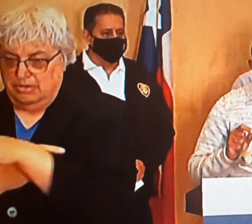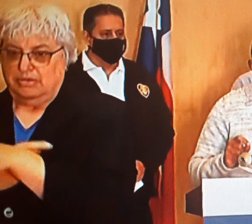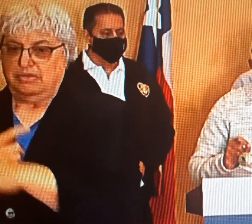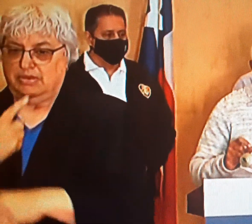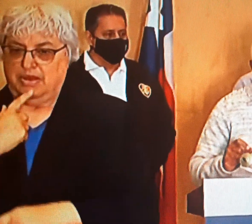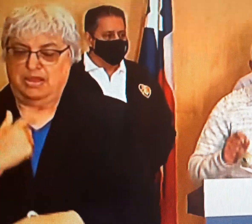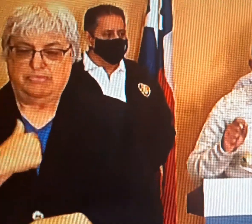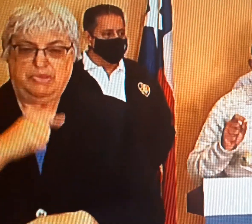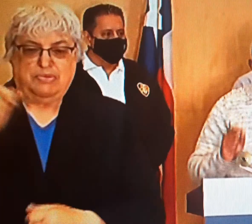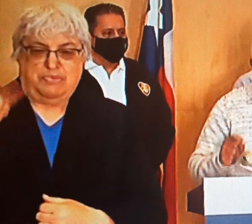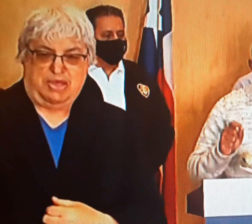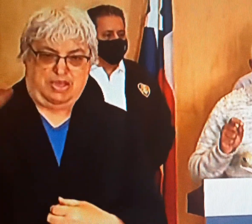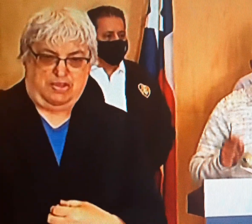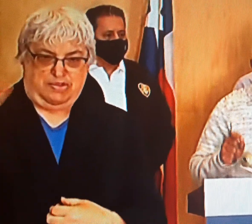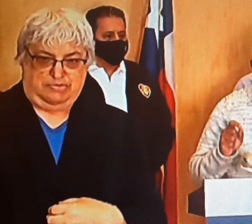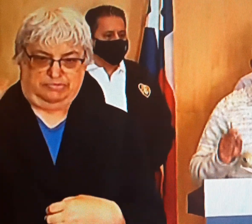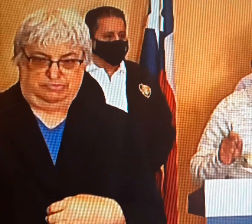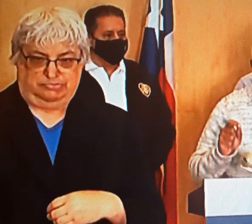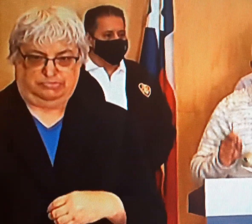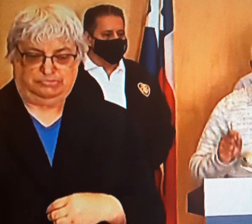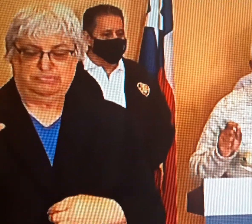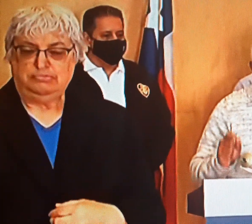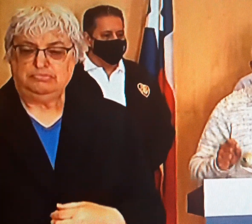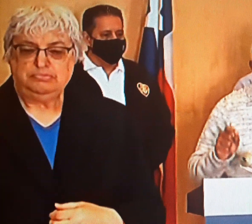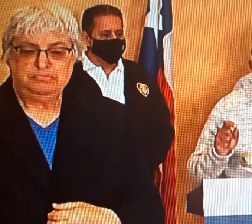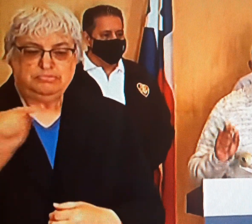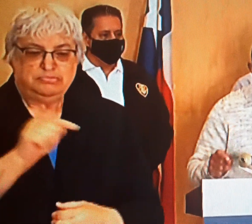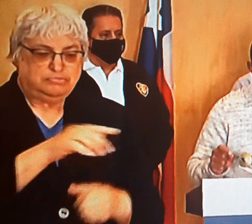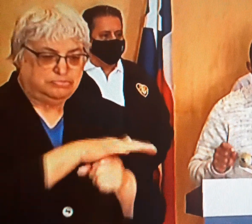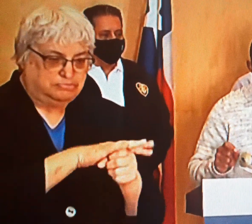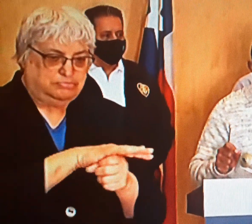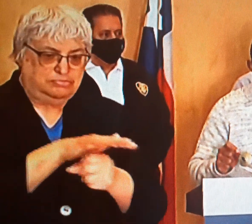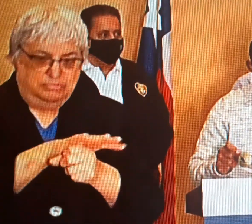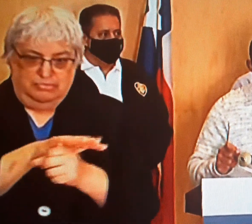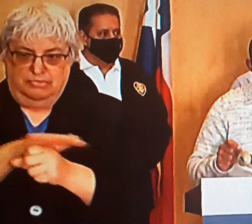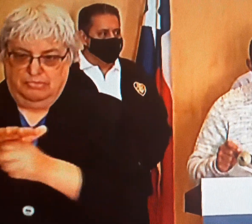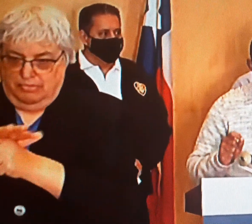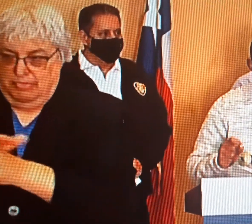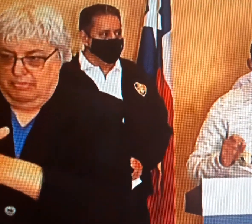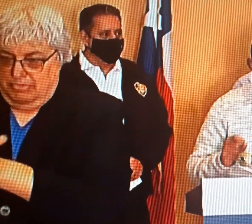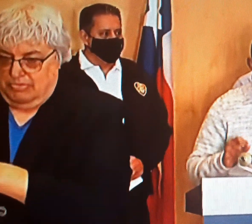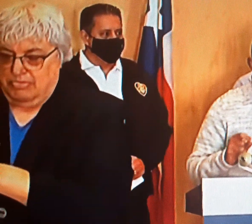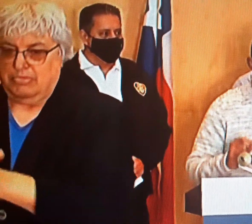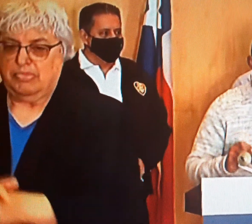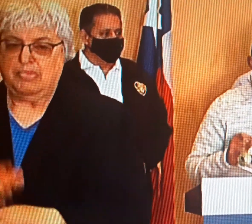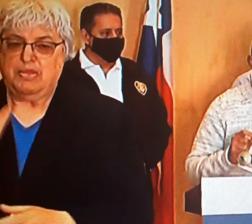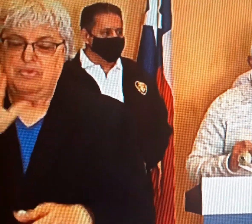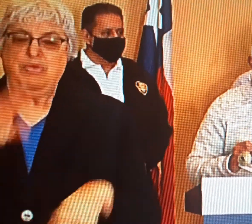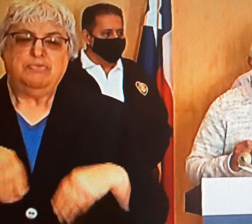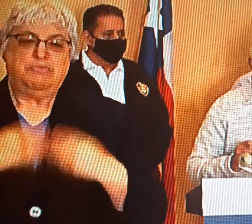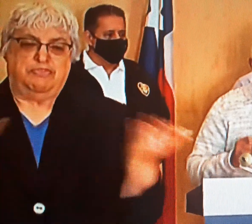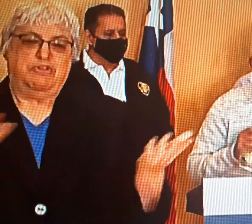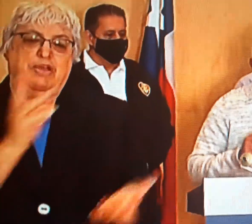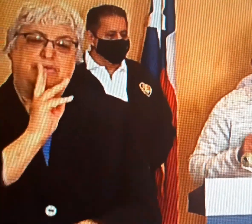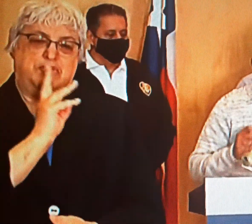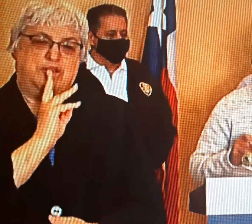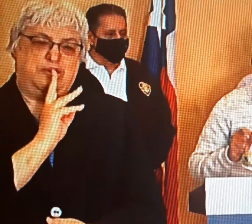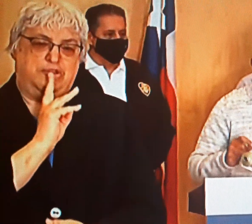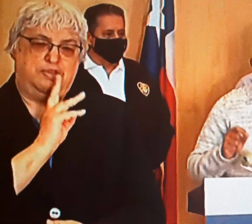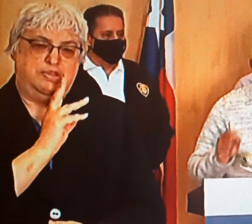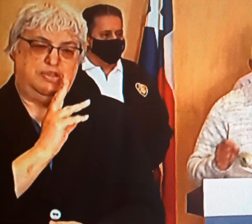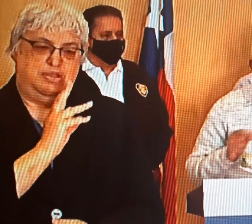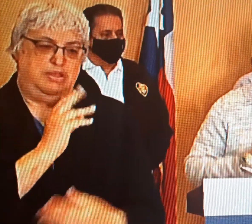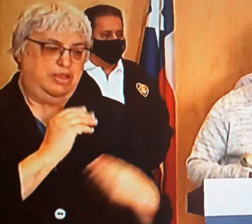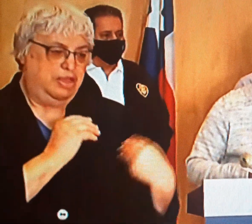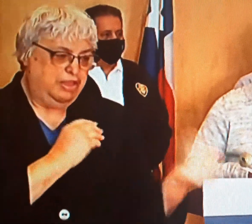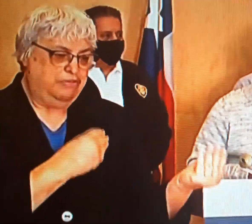sites in each one of the council members districts and then we will be providing water to each